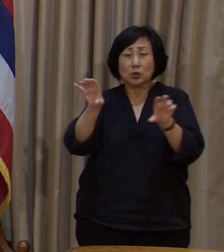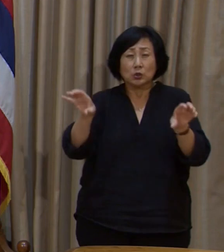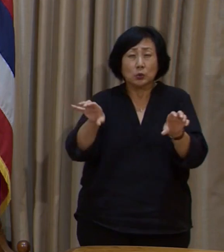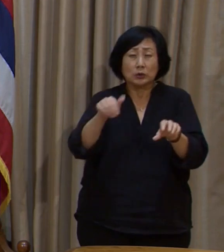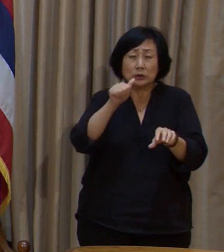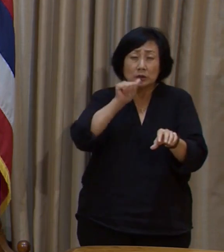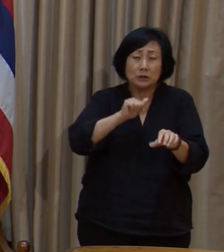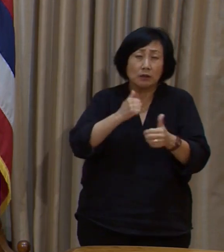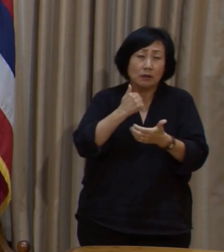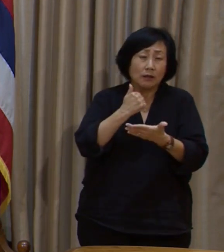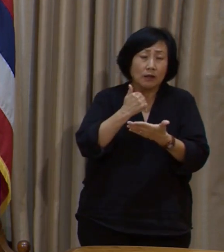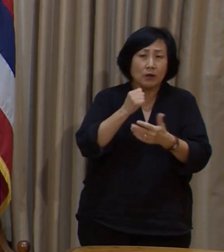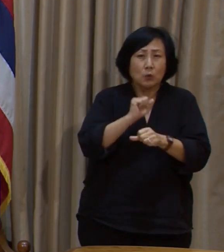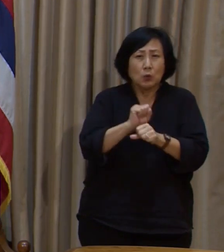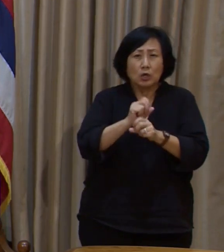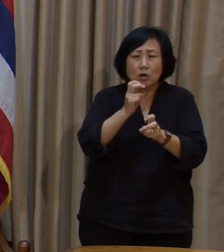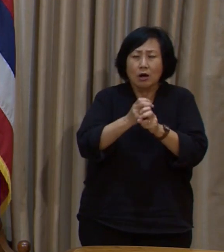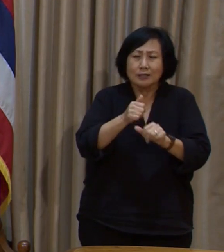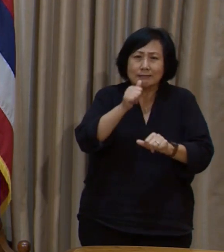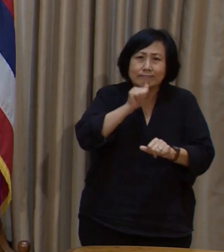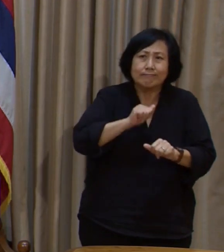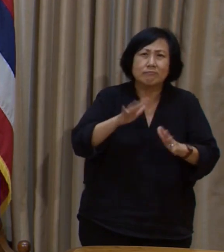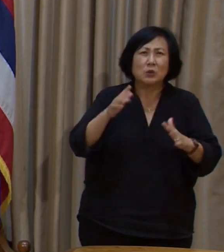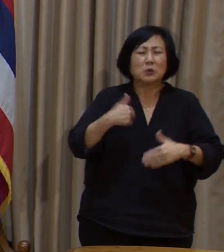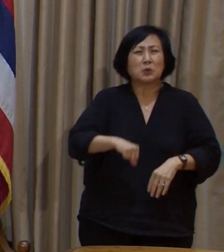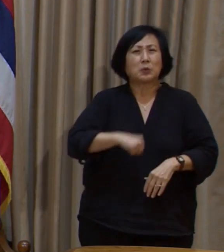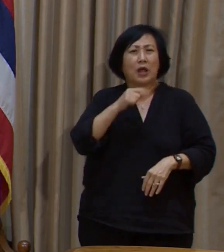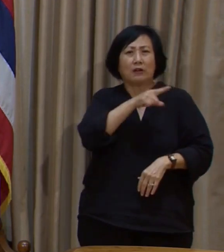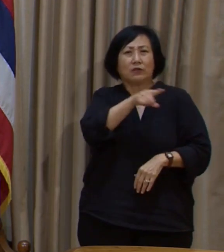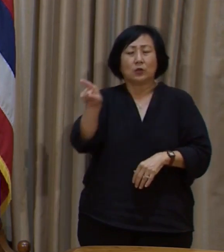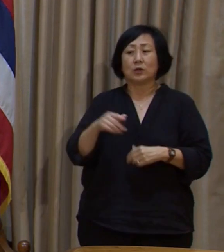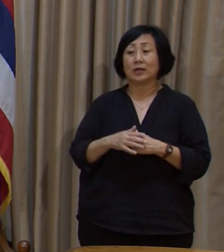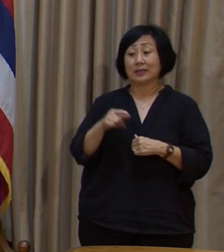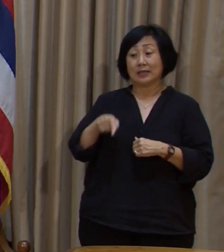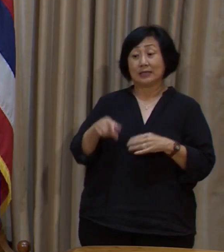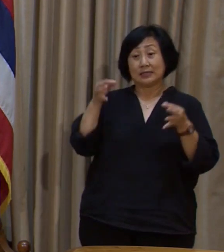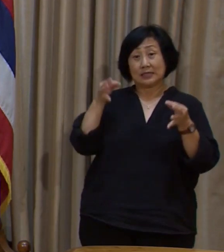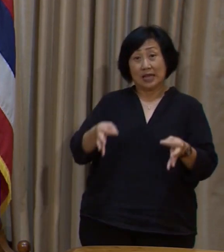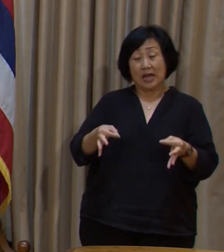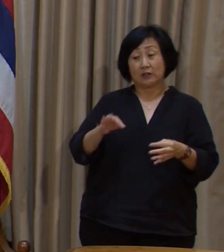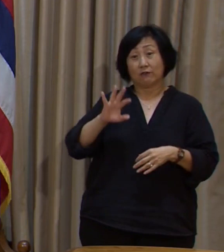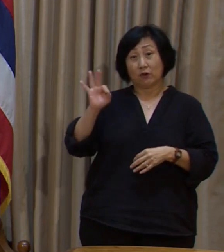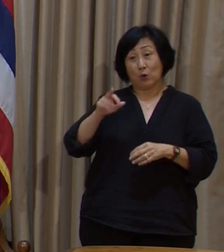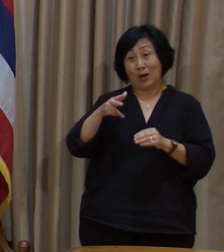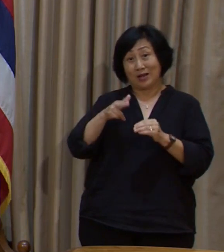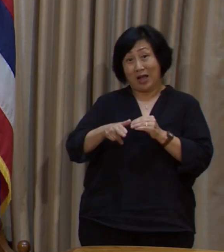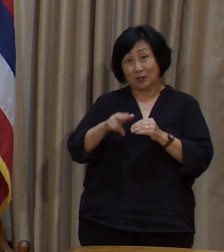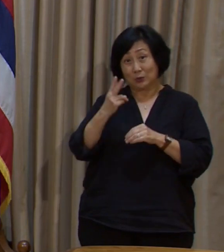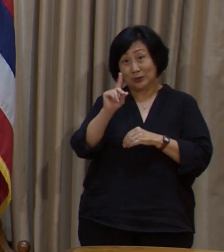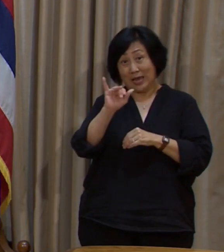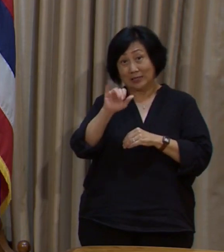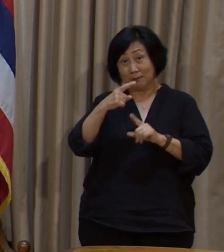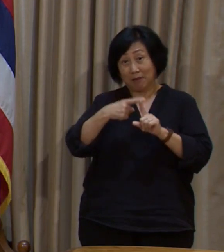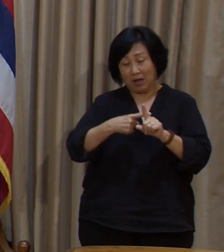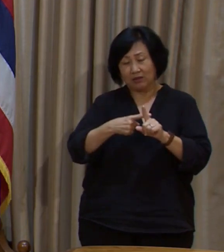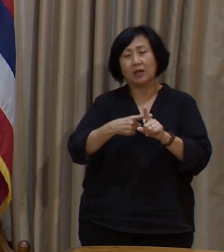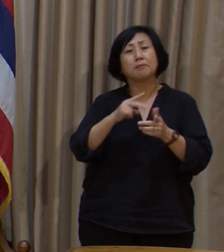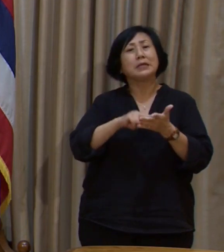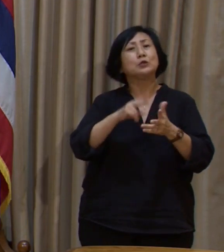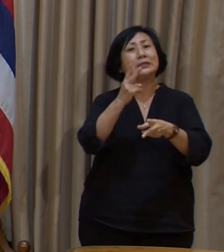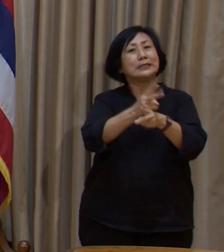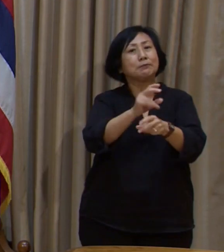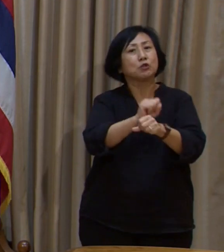This difficult step enables the majority to keep their jobs and to continue to